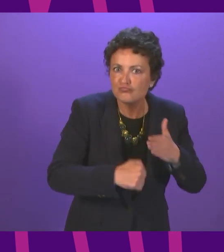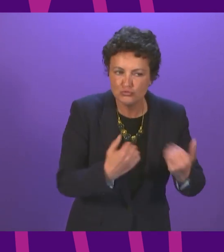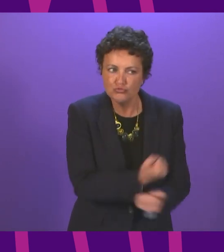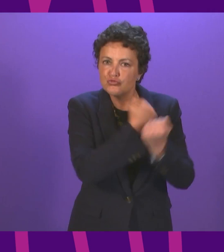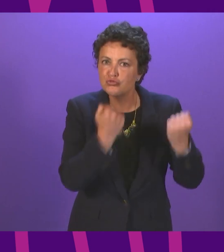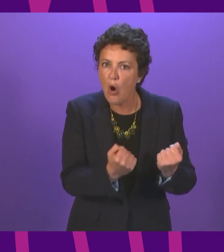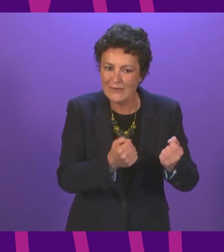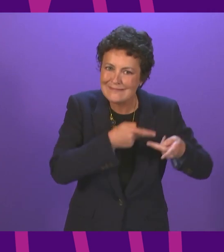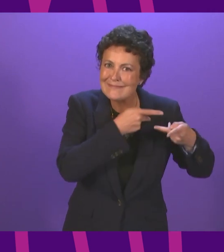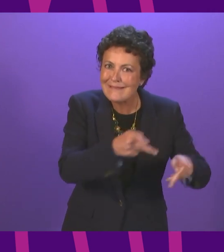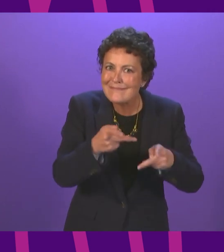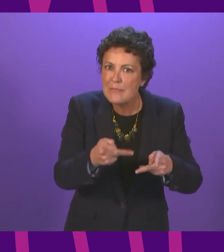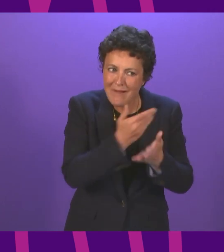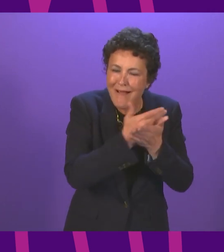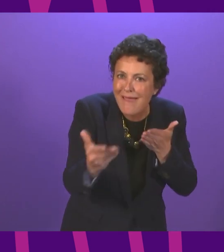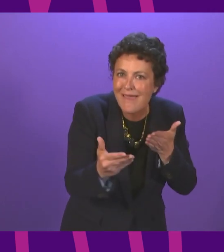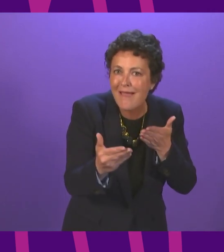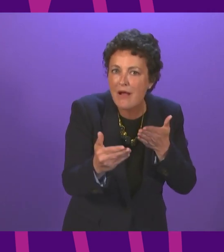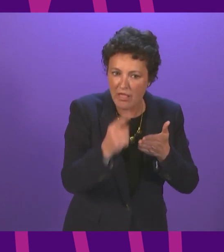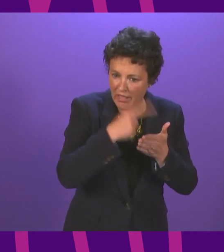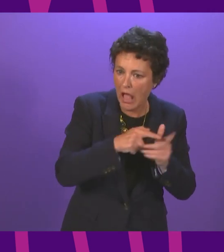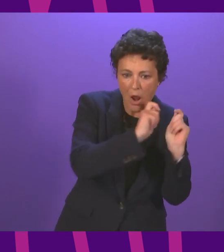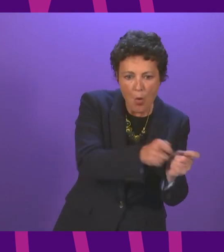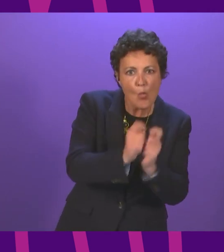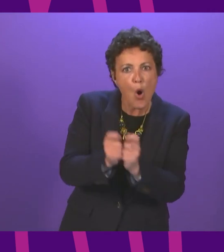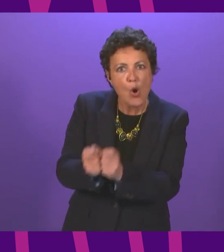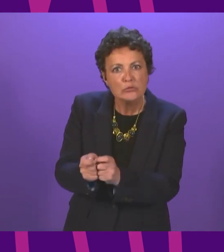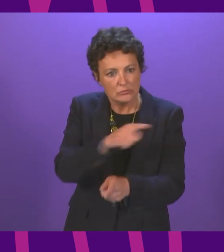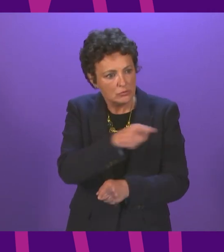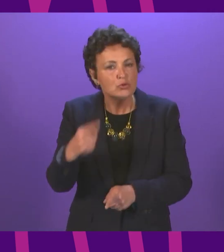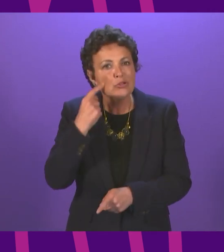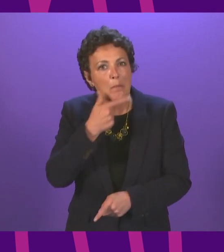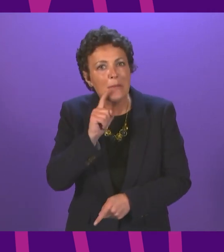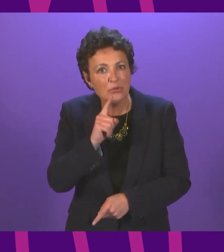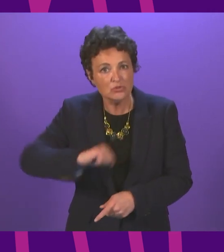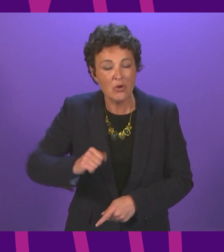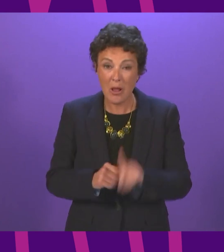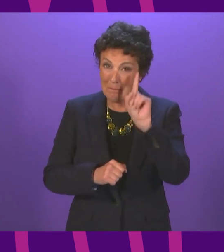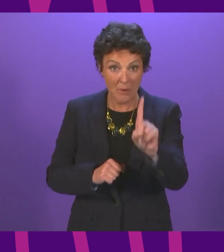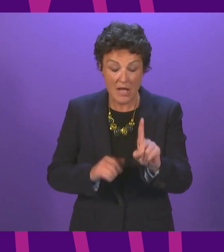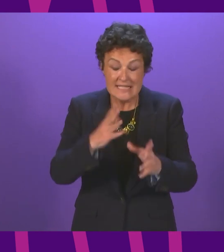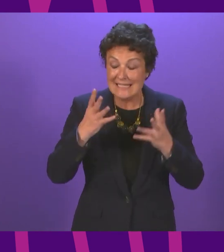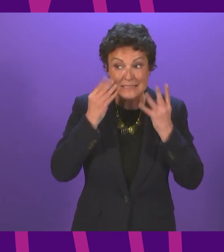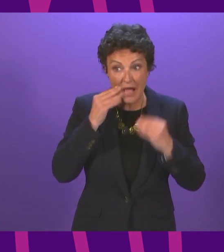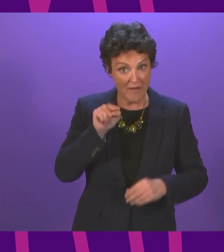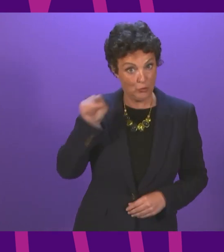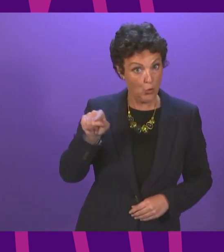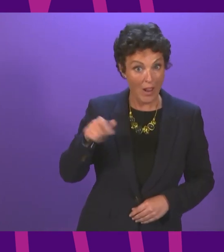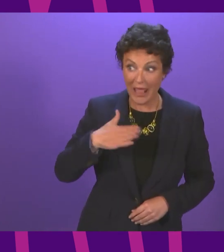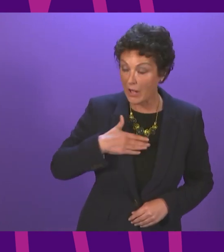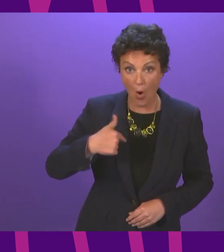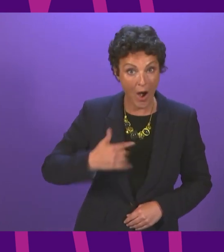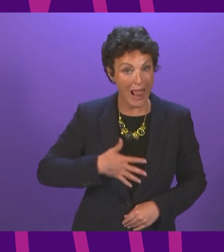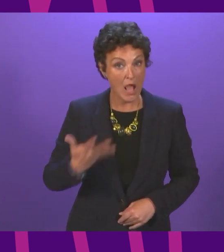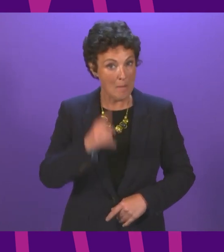people. But it is the case, whether I like it or not, that there is a debate in Scotland right now about what the correct balance between traditional